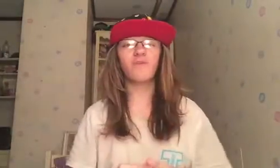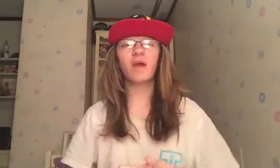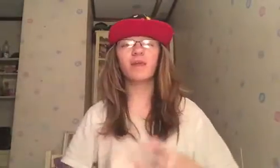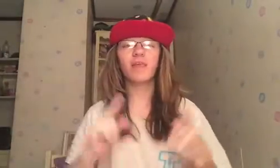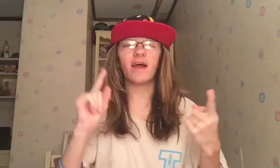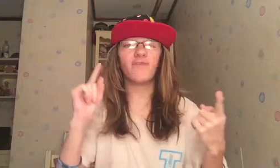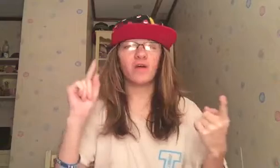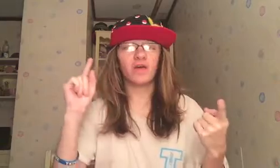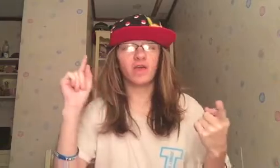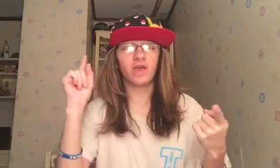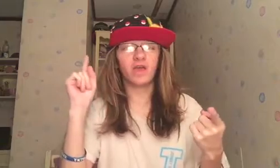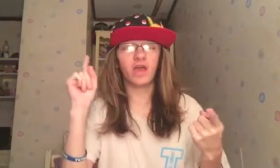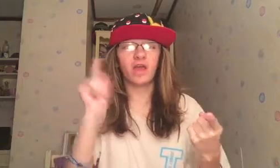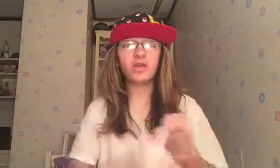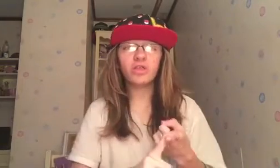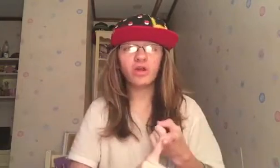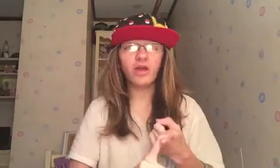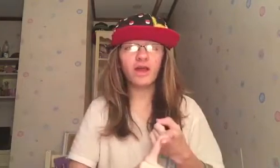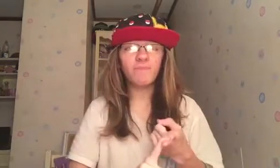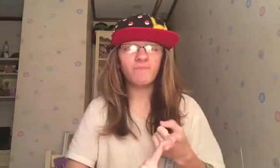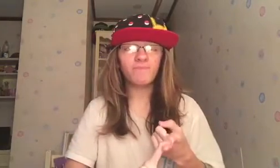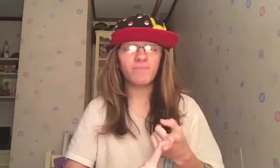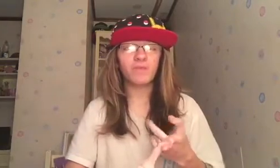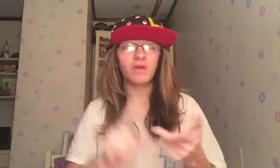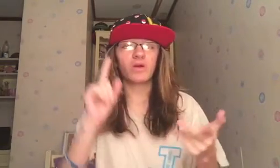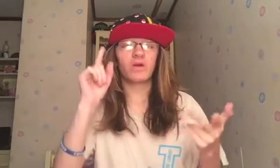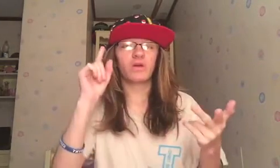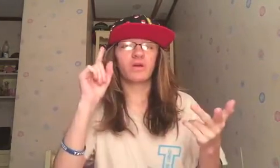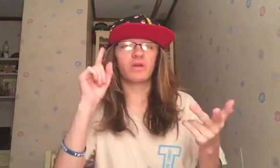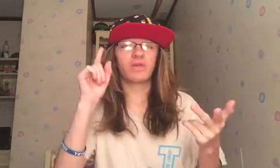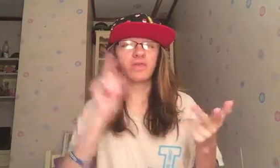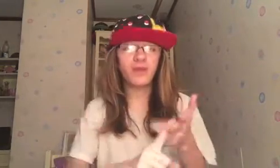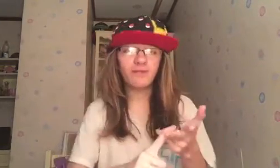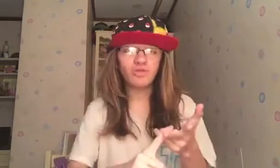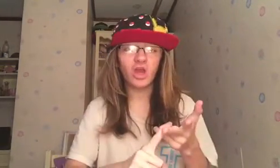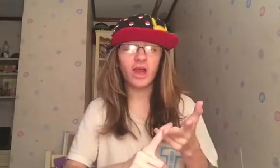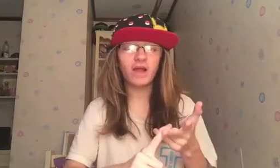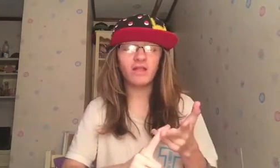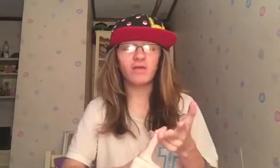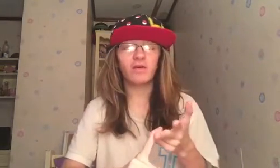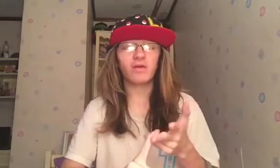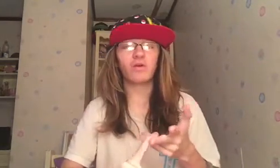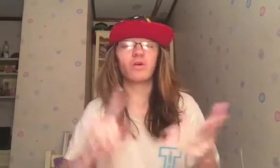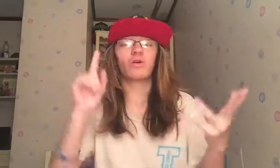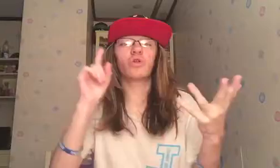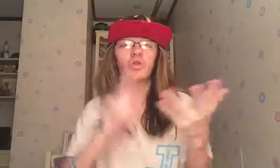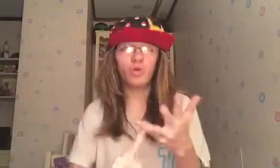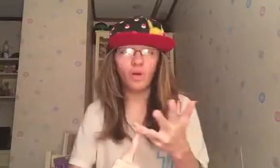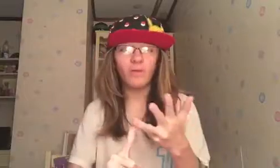you guys have Instagram, Snapchat, Twitter,